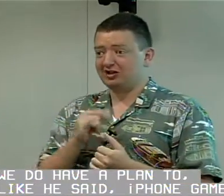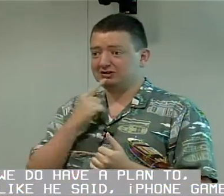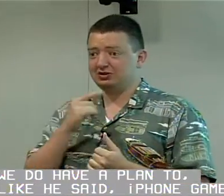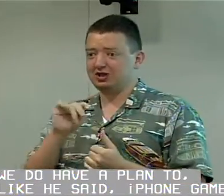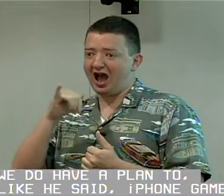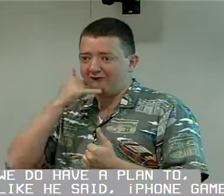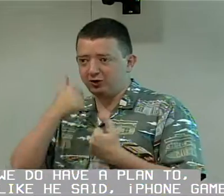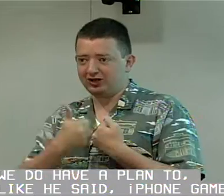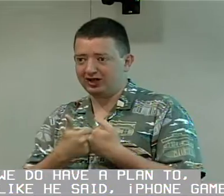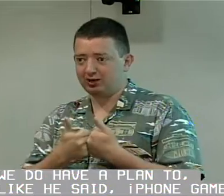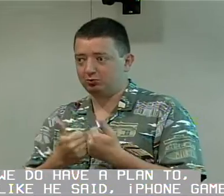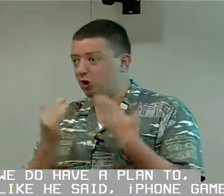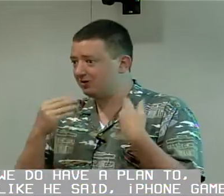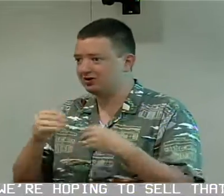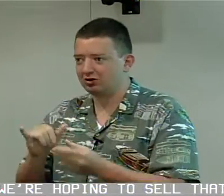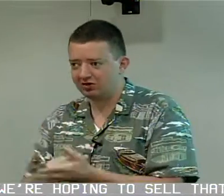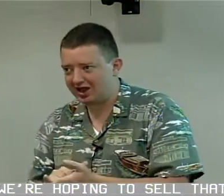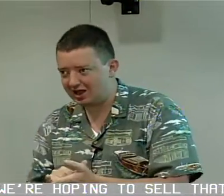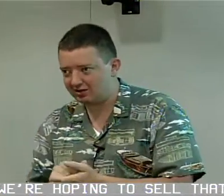like you said, iPhone game. We're hoping to sell that.